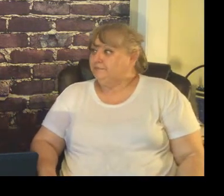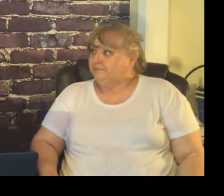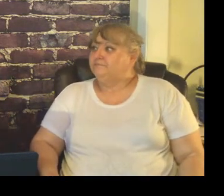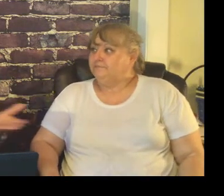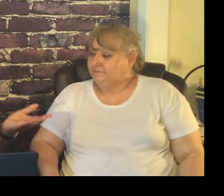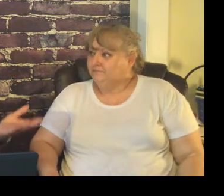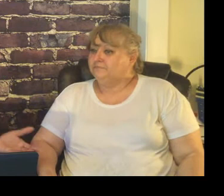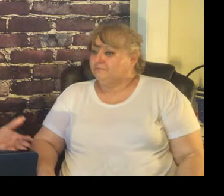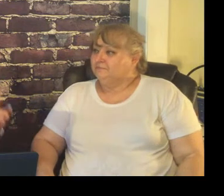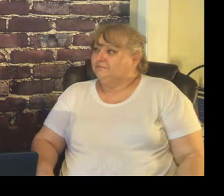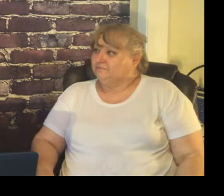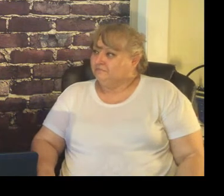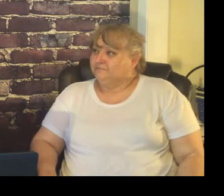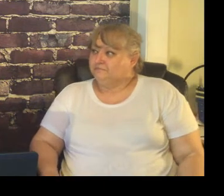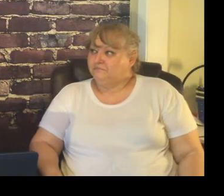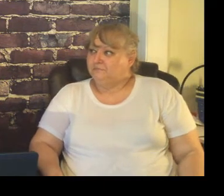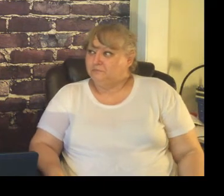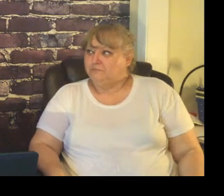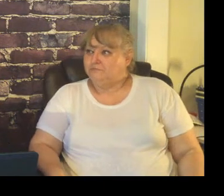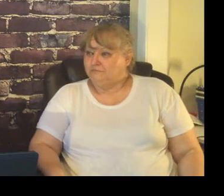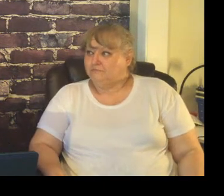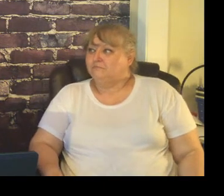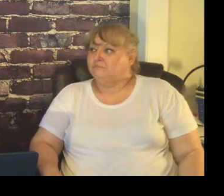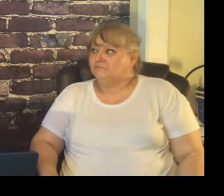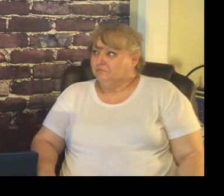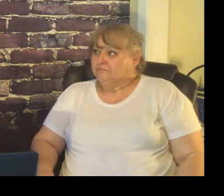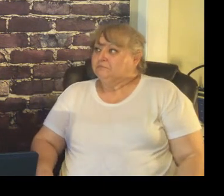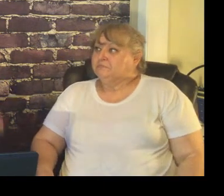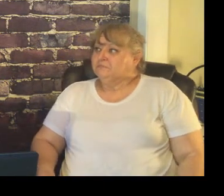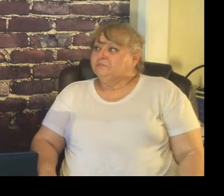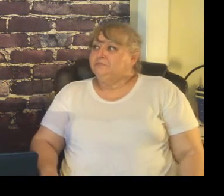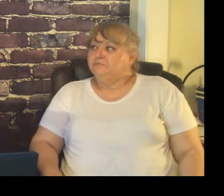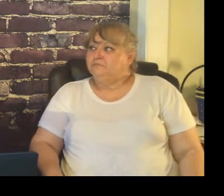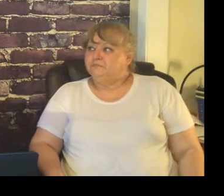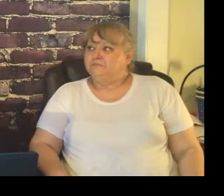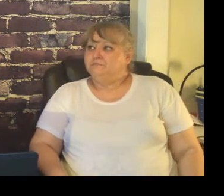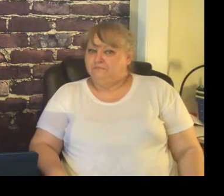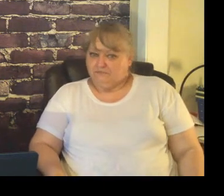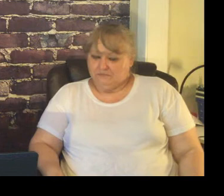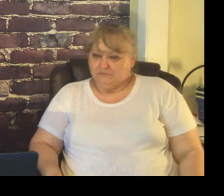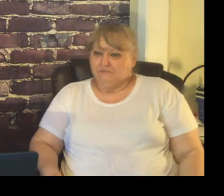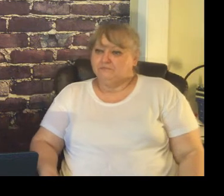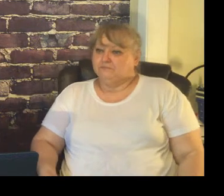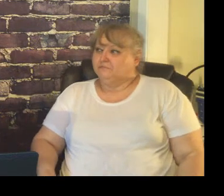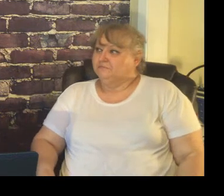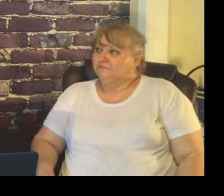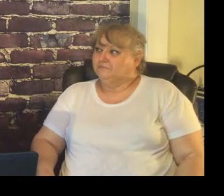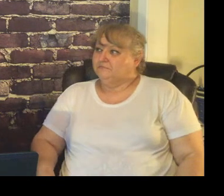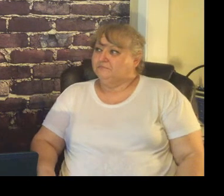run smoothly classroom management is the same way there's a lot of different things that you have to do to make sure that it runs smoothly and there's